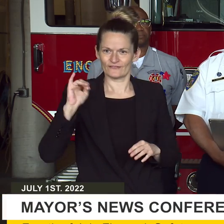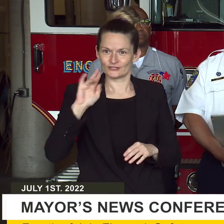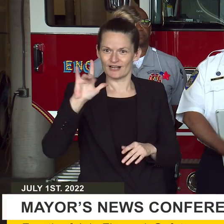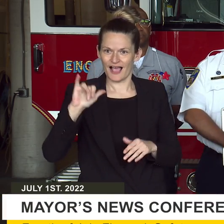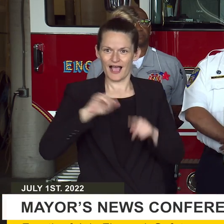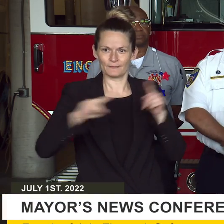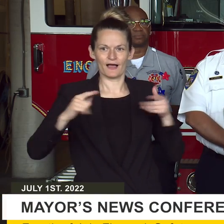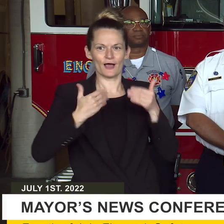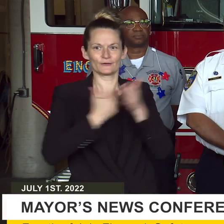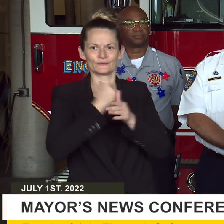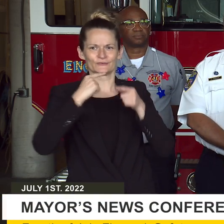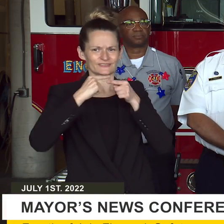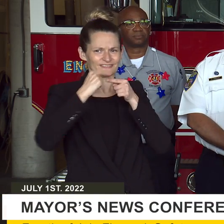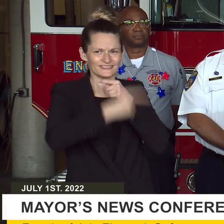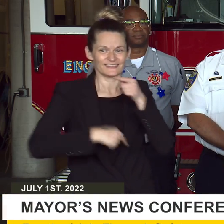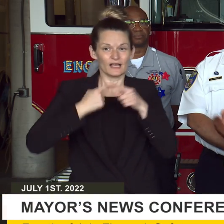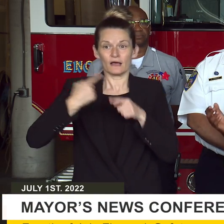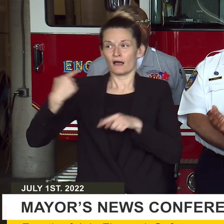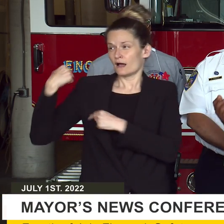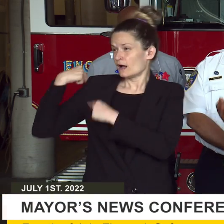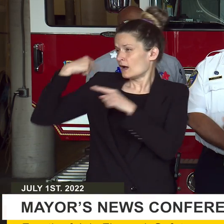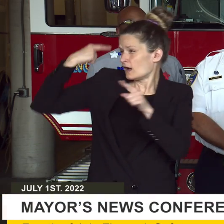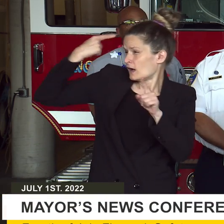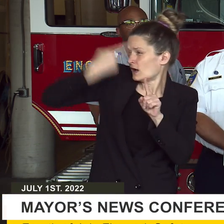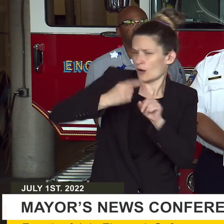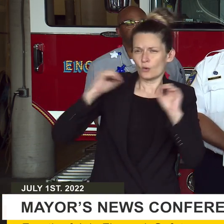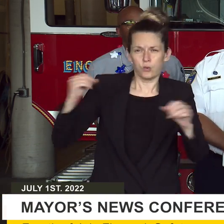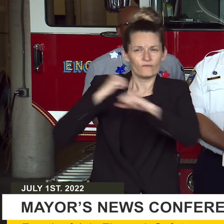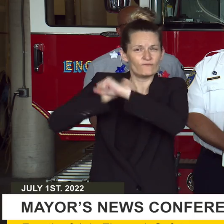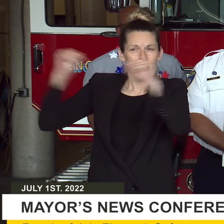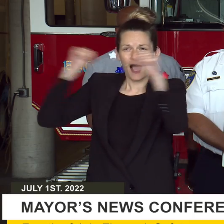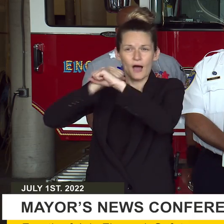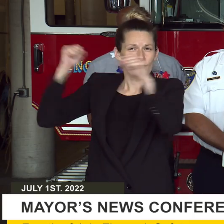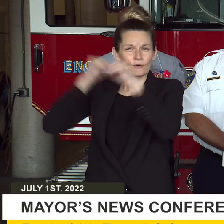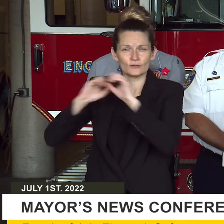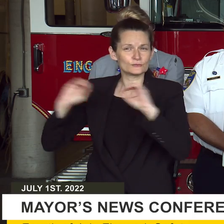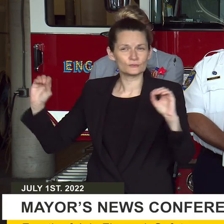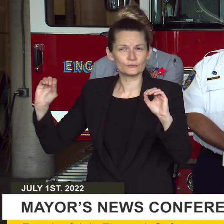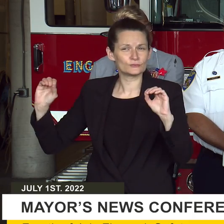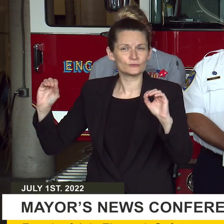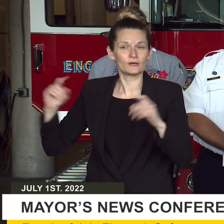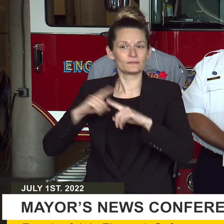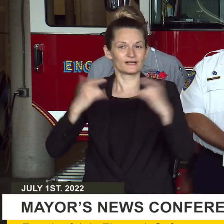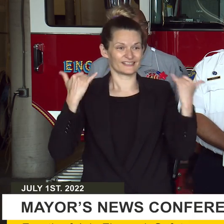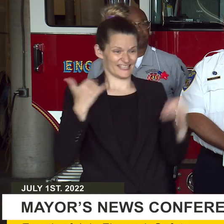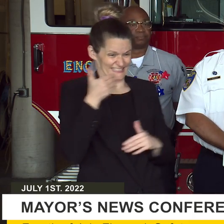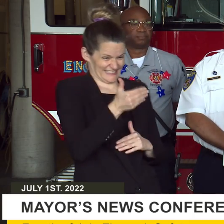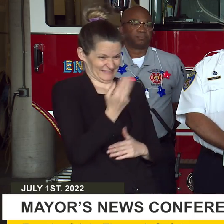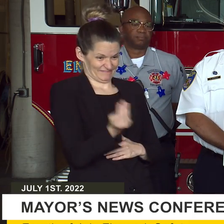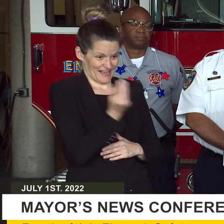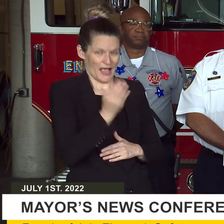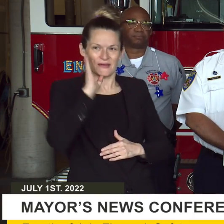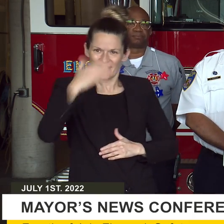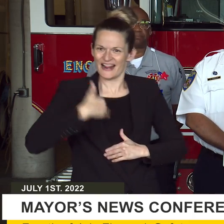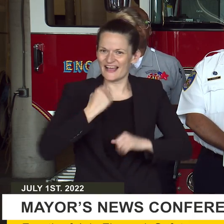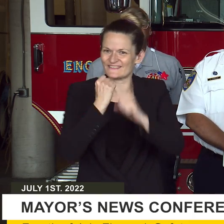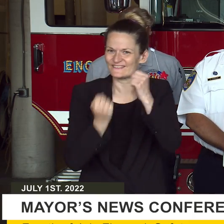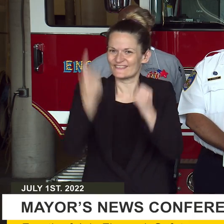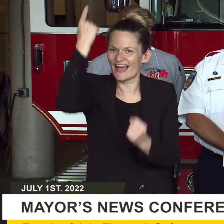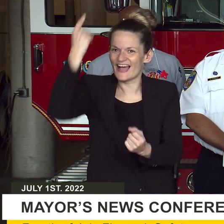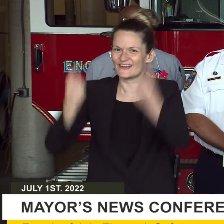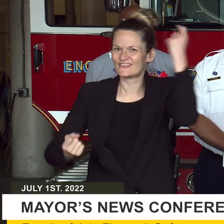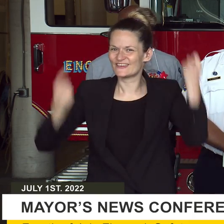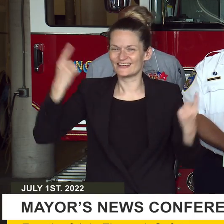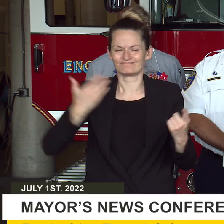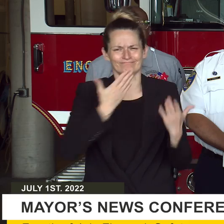having the fireworks display at the end of harbor, they will return on Monday. Thanks to the help and support from our partners at BOPA.